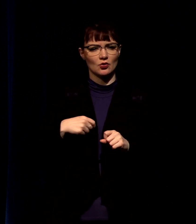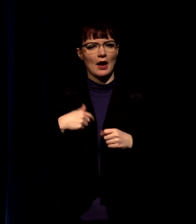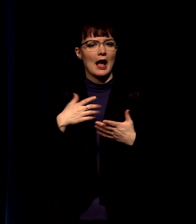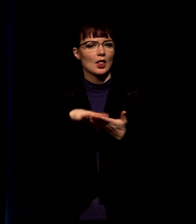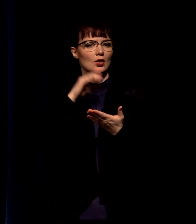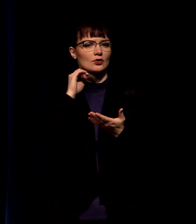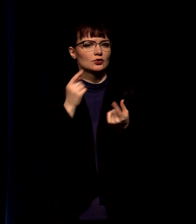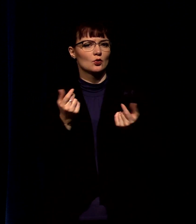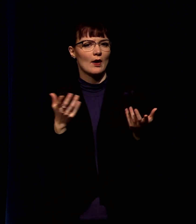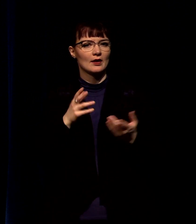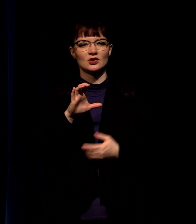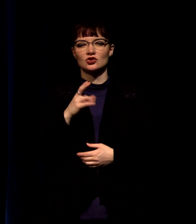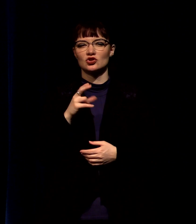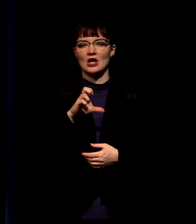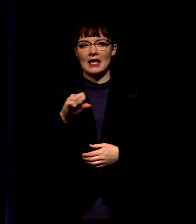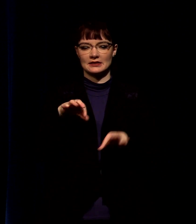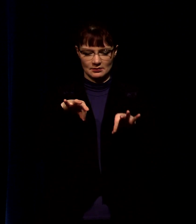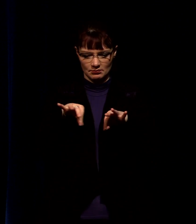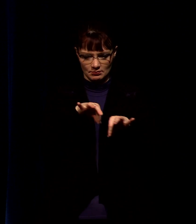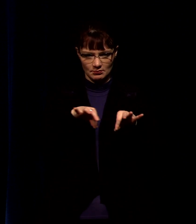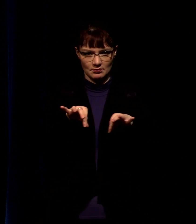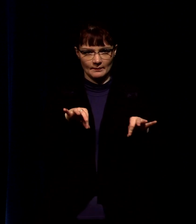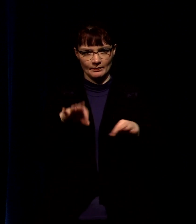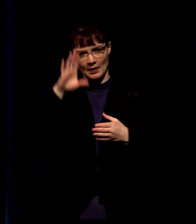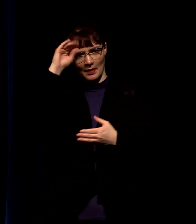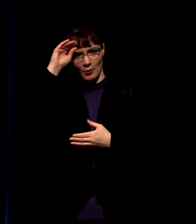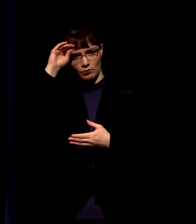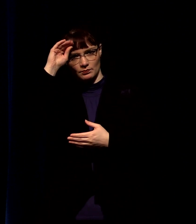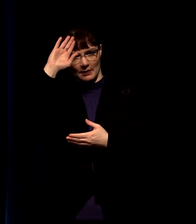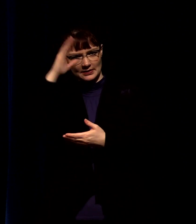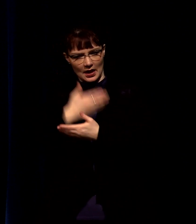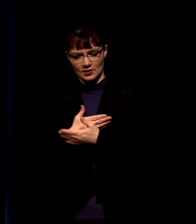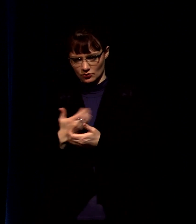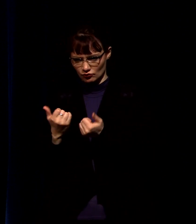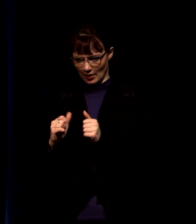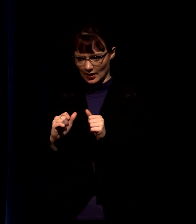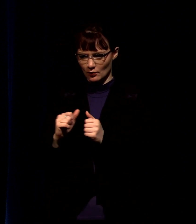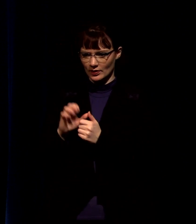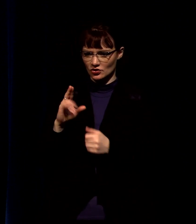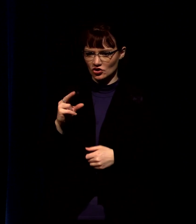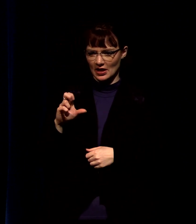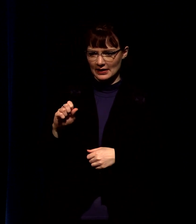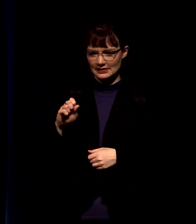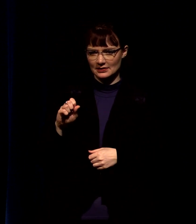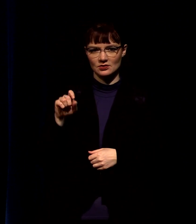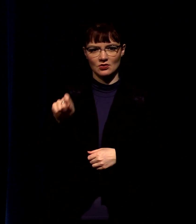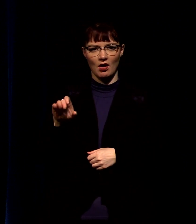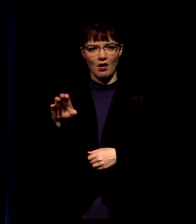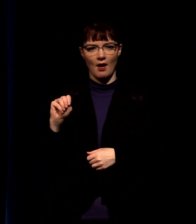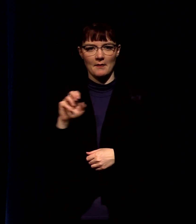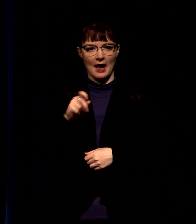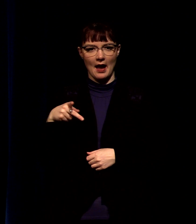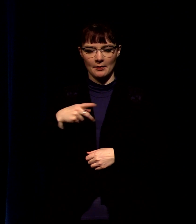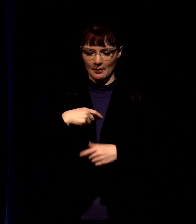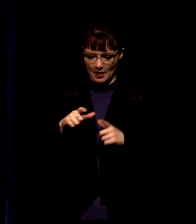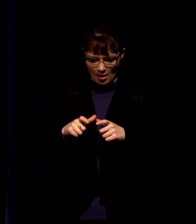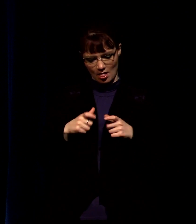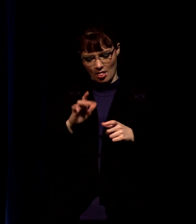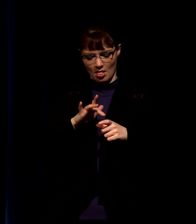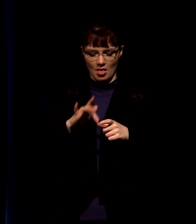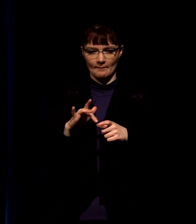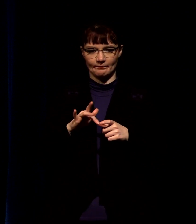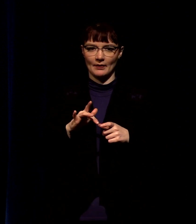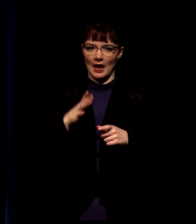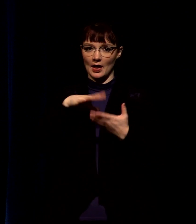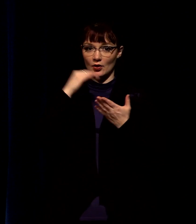to play chess my boys had started playing chess a little bit with this chess.com app so i took it up and one of the things that i learned is i'm really bad